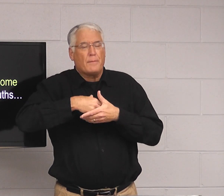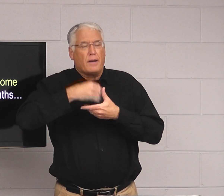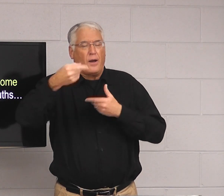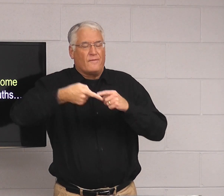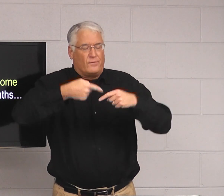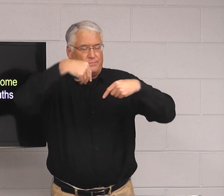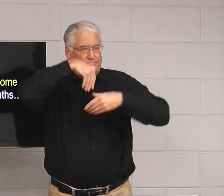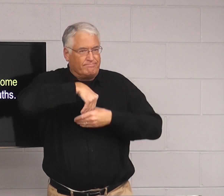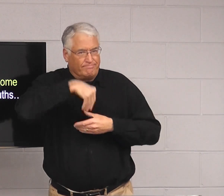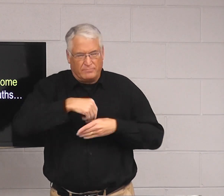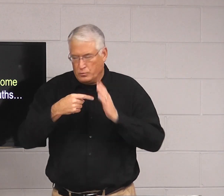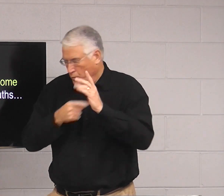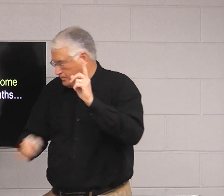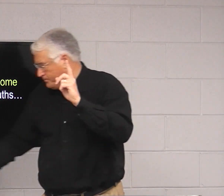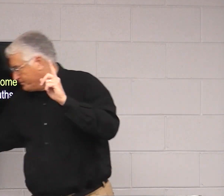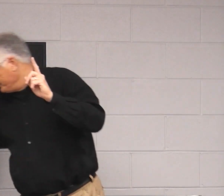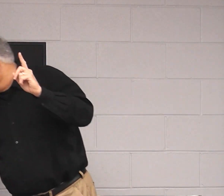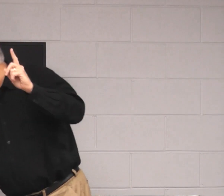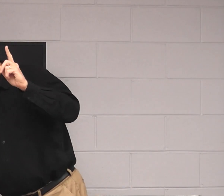have to be careful about our speech because it comes from inside.